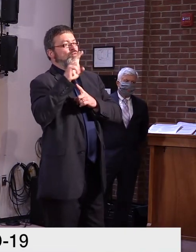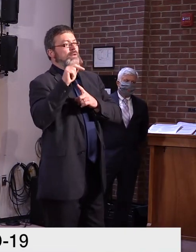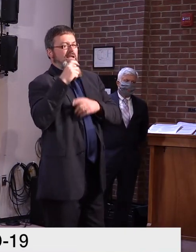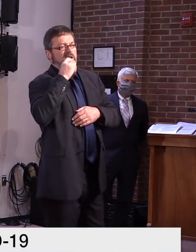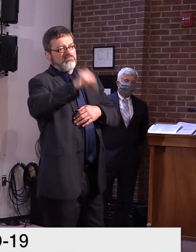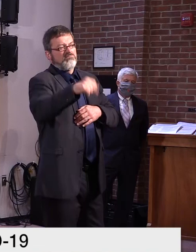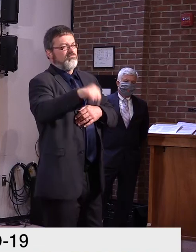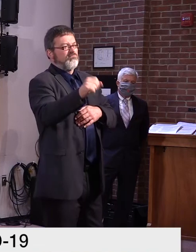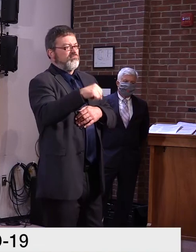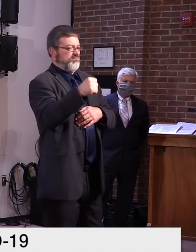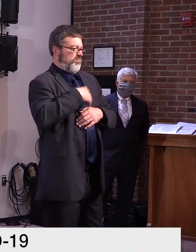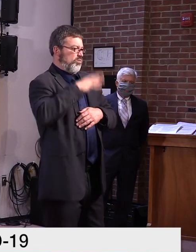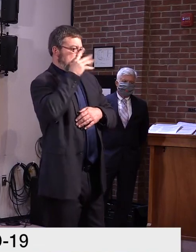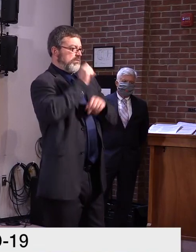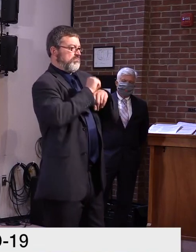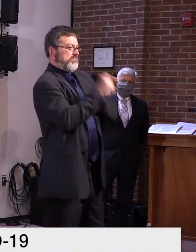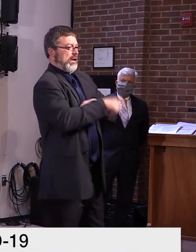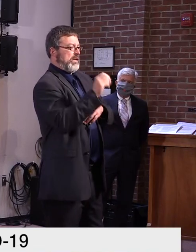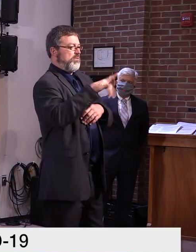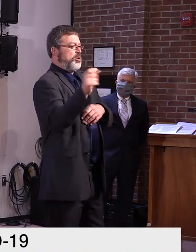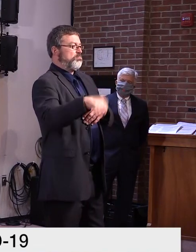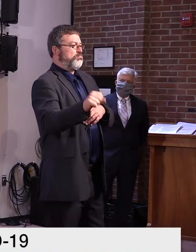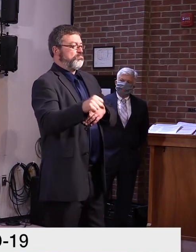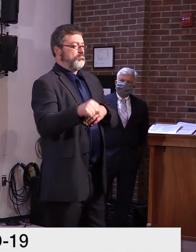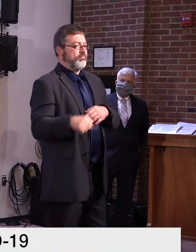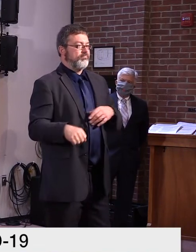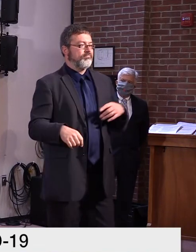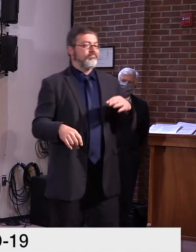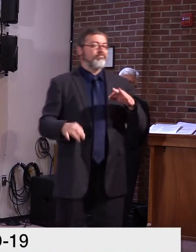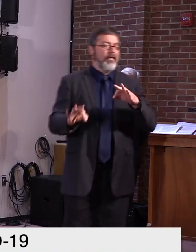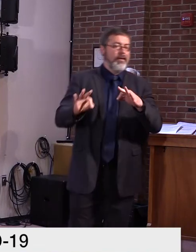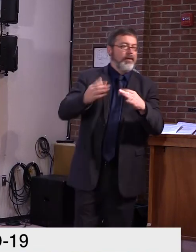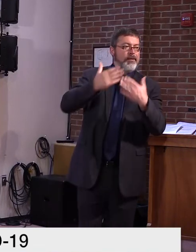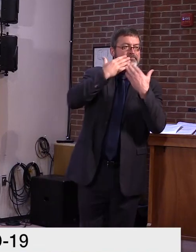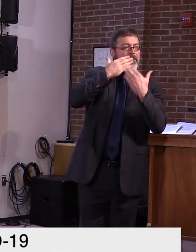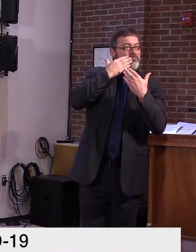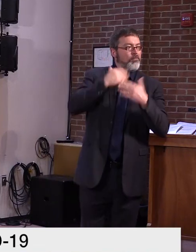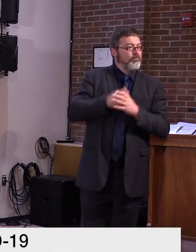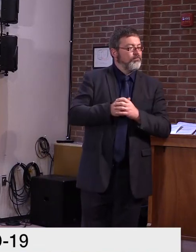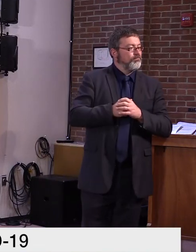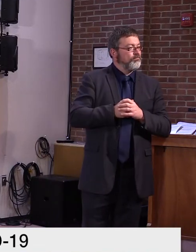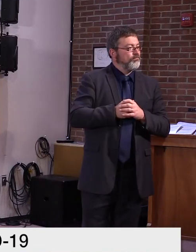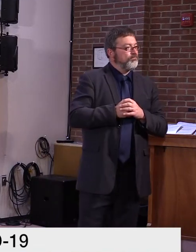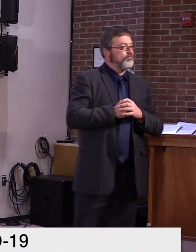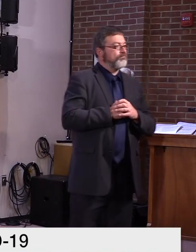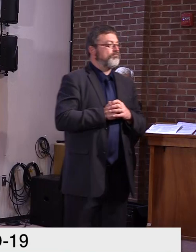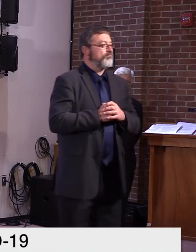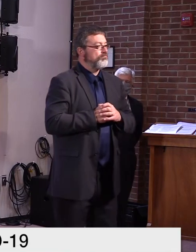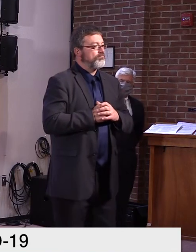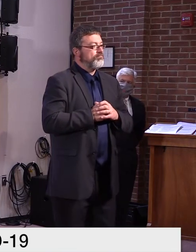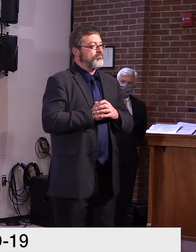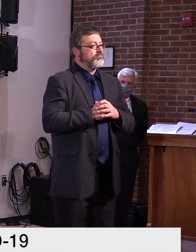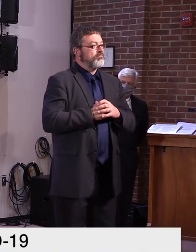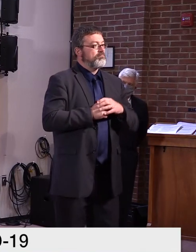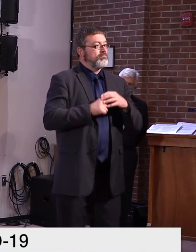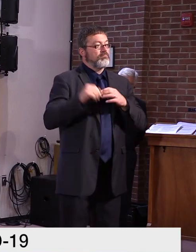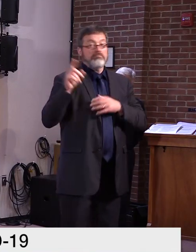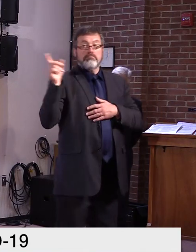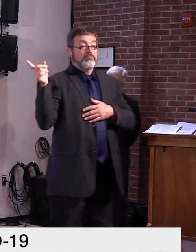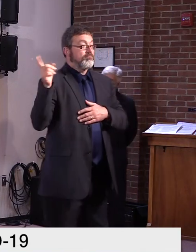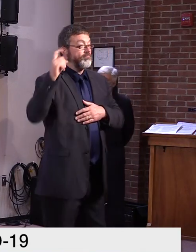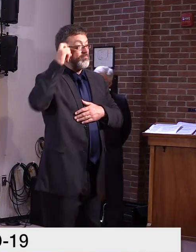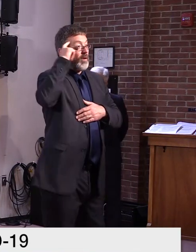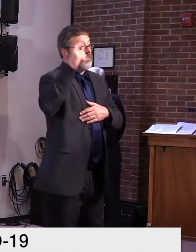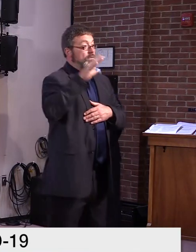house put in the bill. All right. Great. Thank you. But again, Tim, I just want to, to make sure everyone understands that it still has a long ways to go. Still